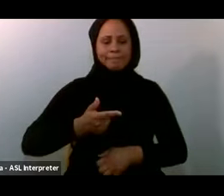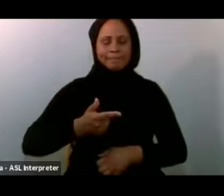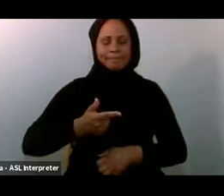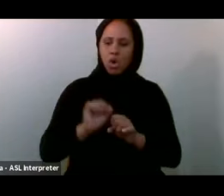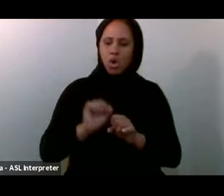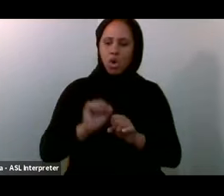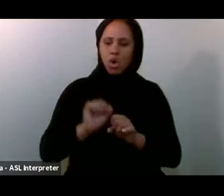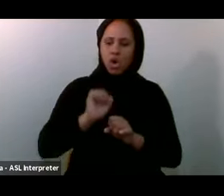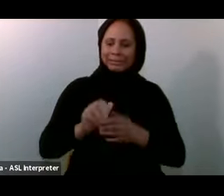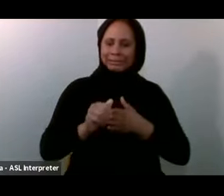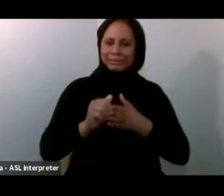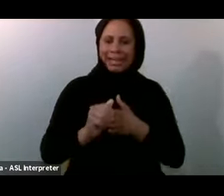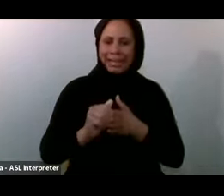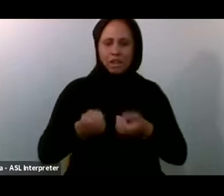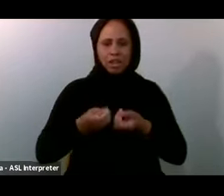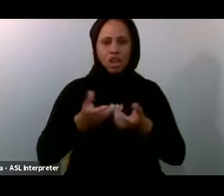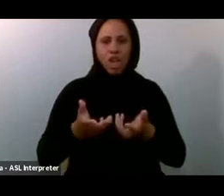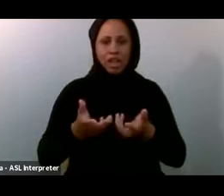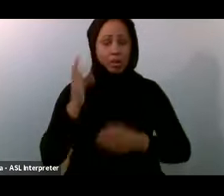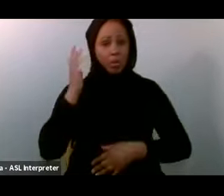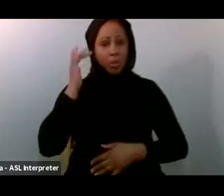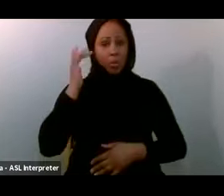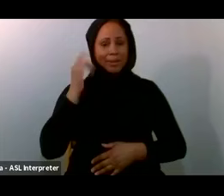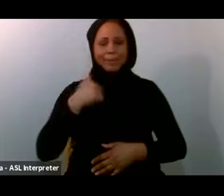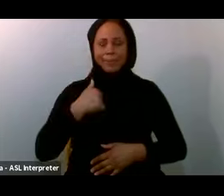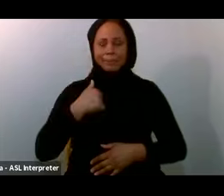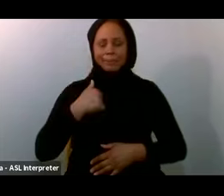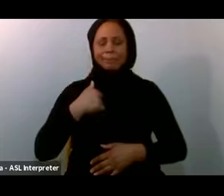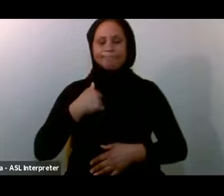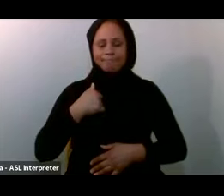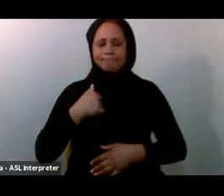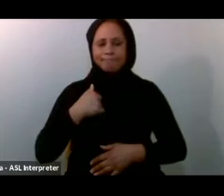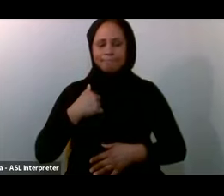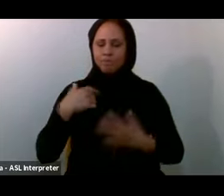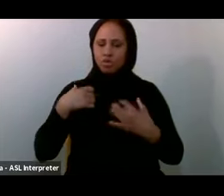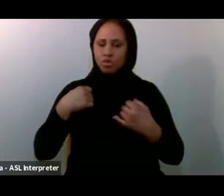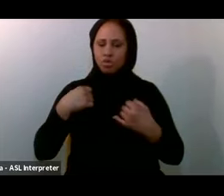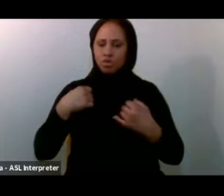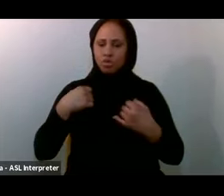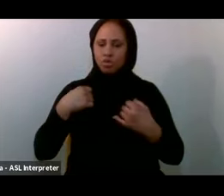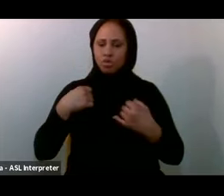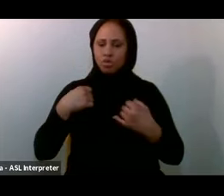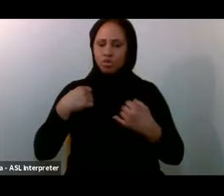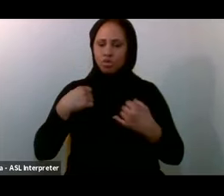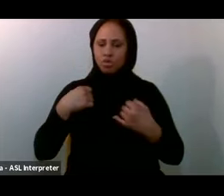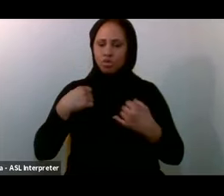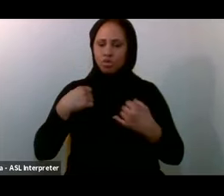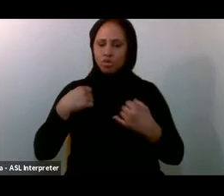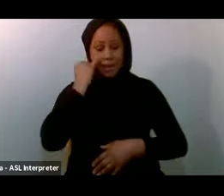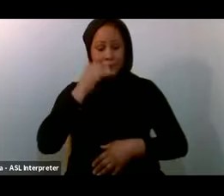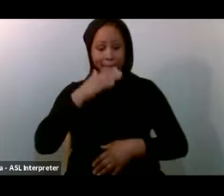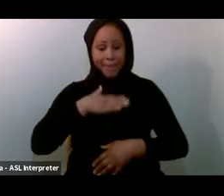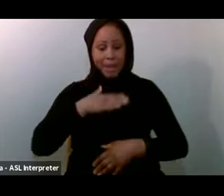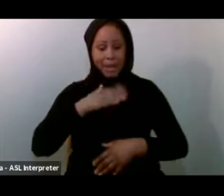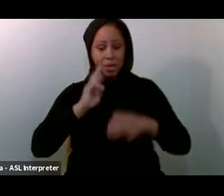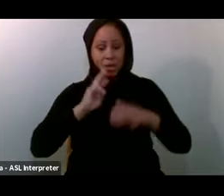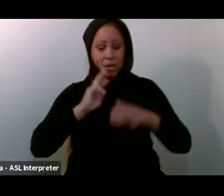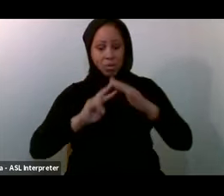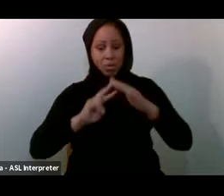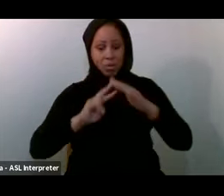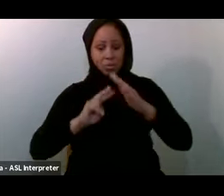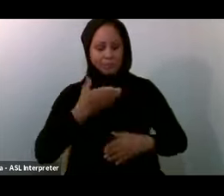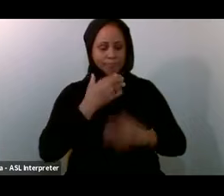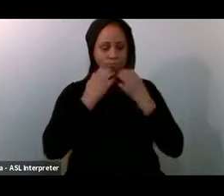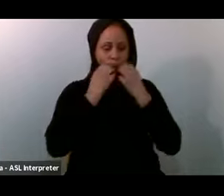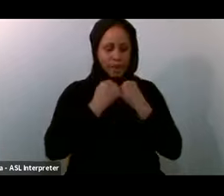Can say This with Conviction I can say This with Conviction That if My Habib If my Prophet Was alive Today